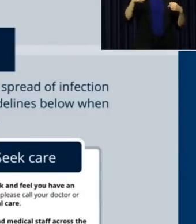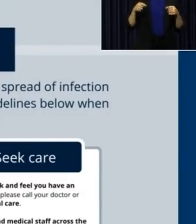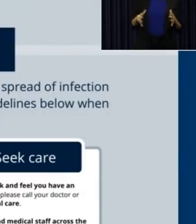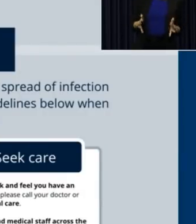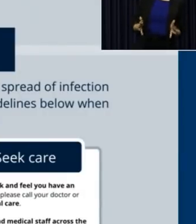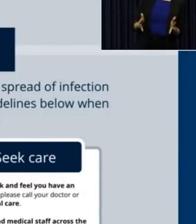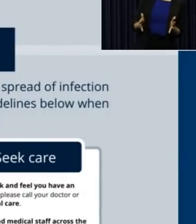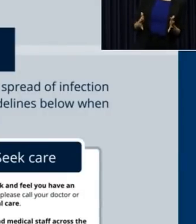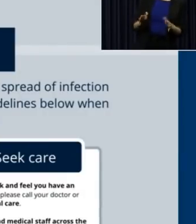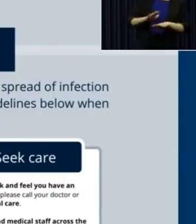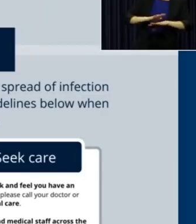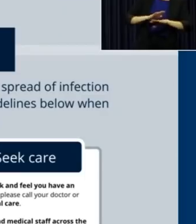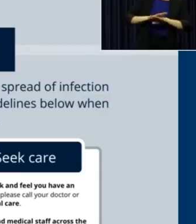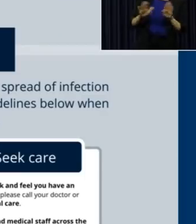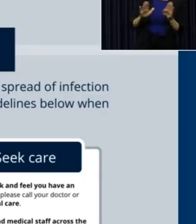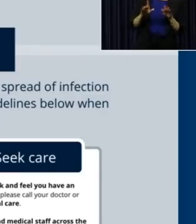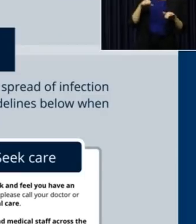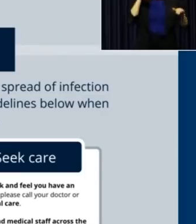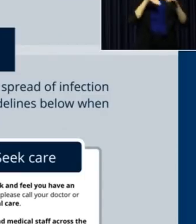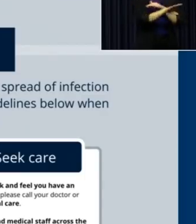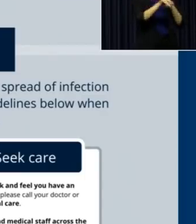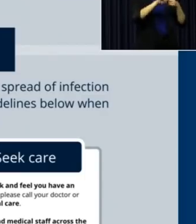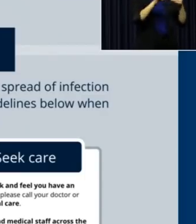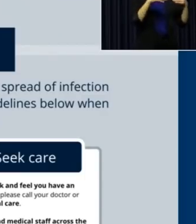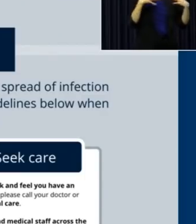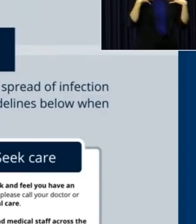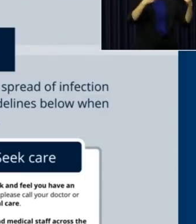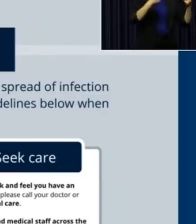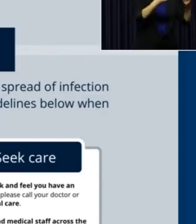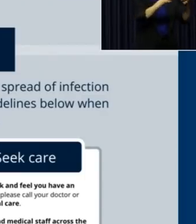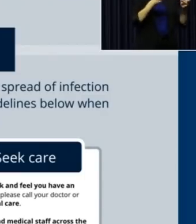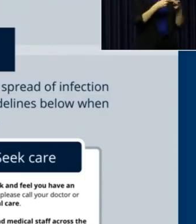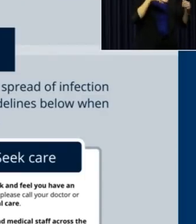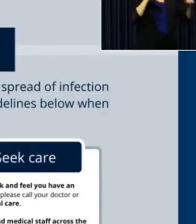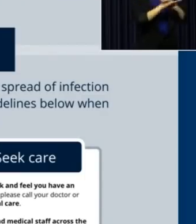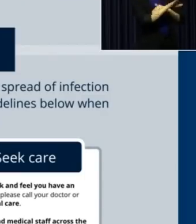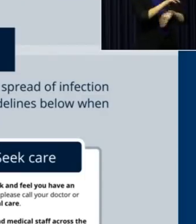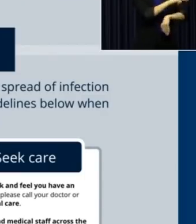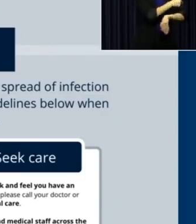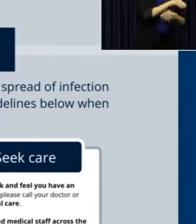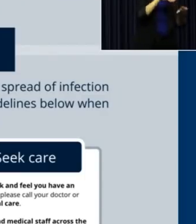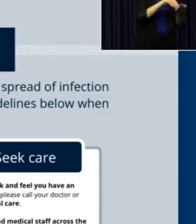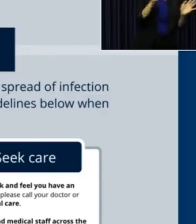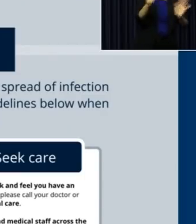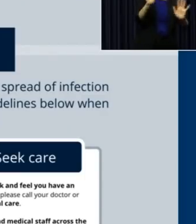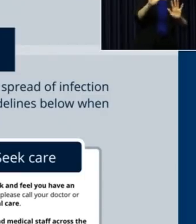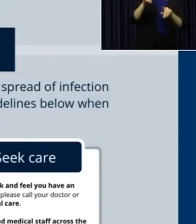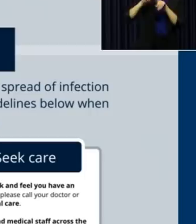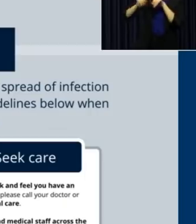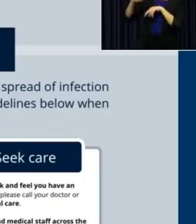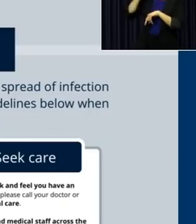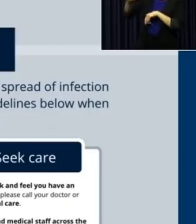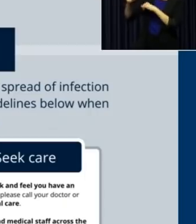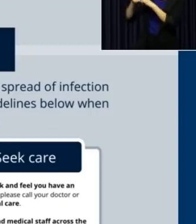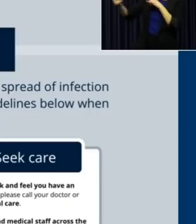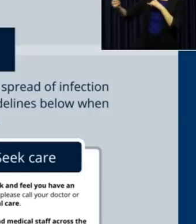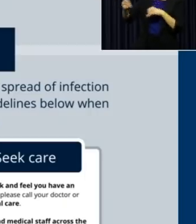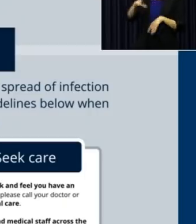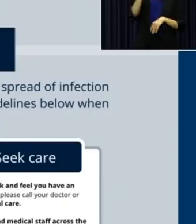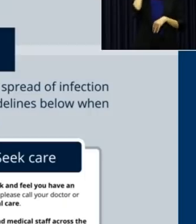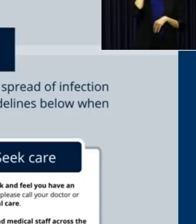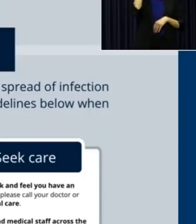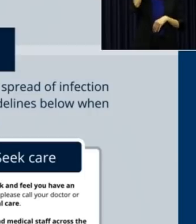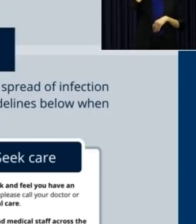nervous, don't go to a health care facility. Call the hotline. If you are sick but otherwise would not have sought care, think